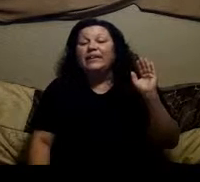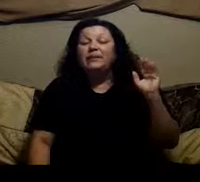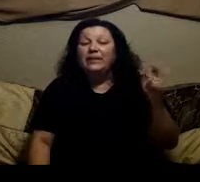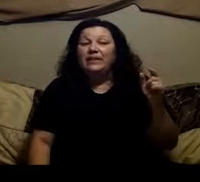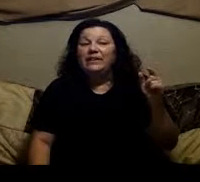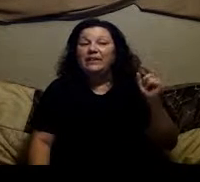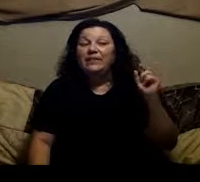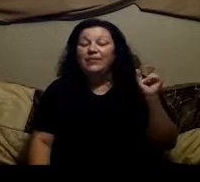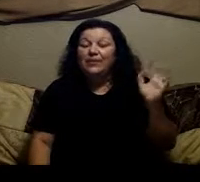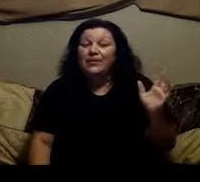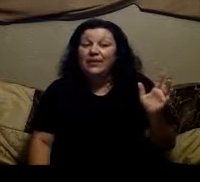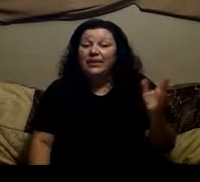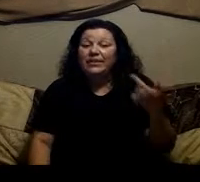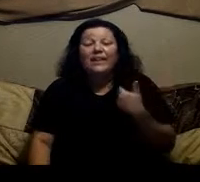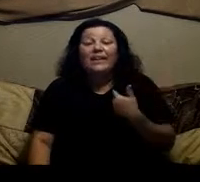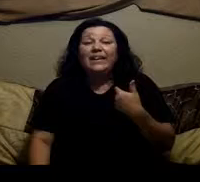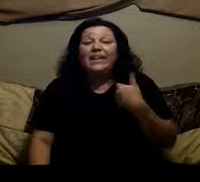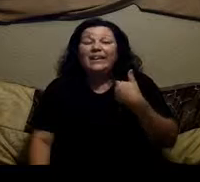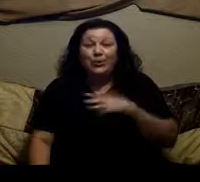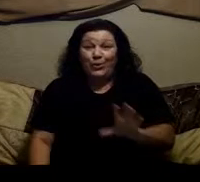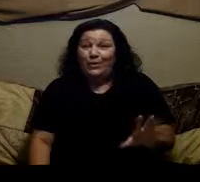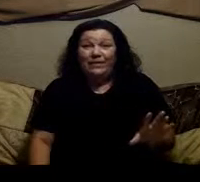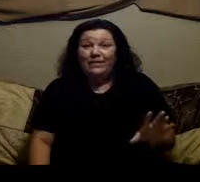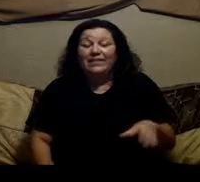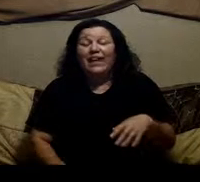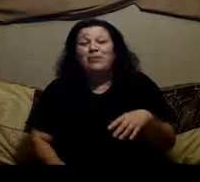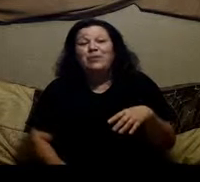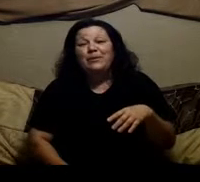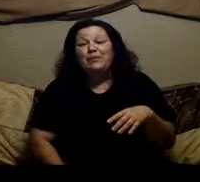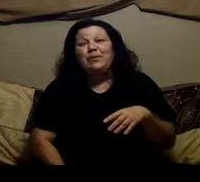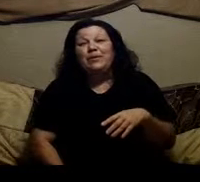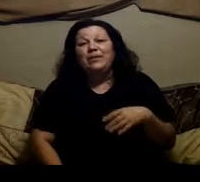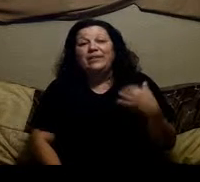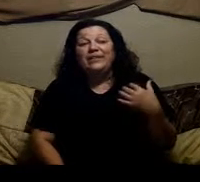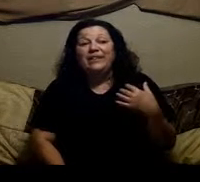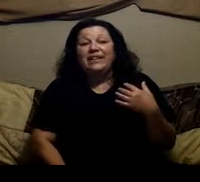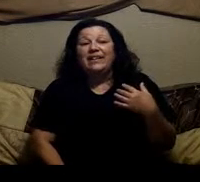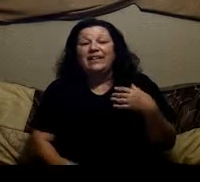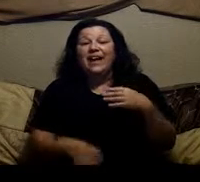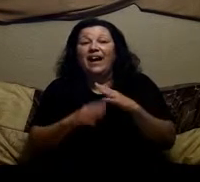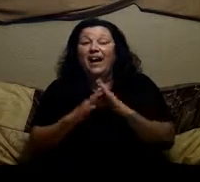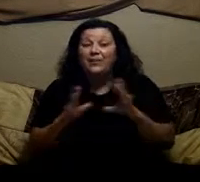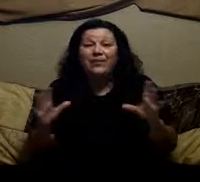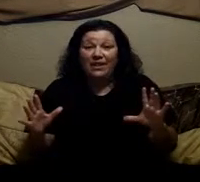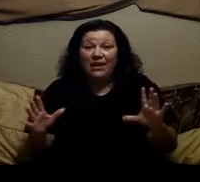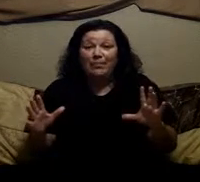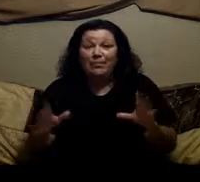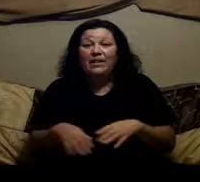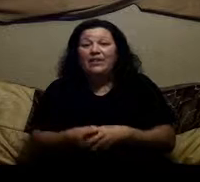But if that's what you're thinking You don't know me because I'm one of those people that it's like I don't have time to